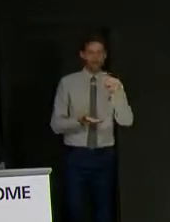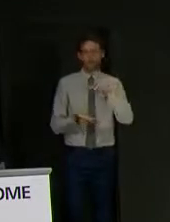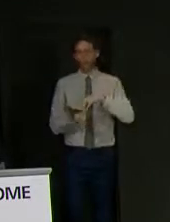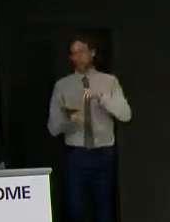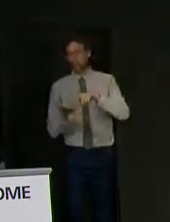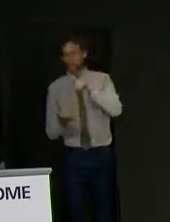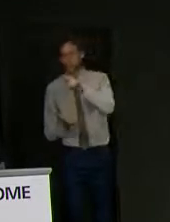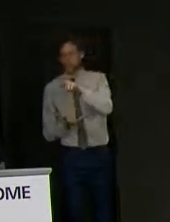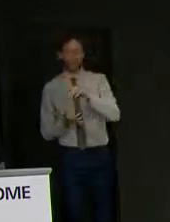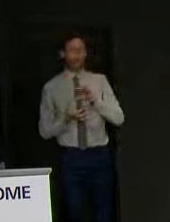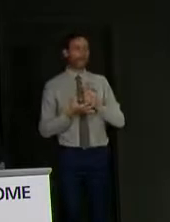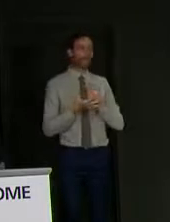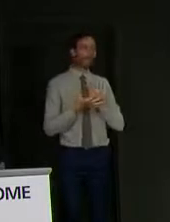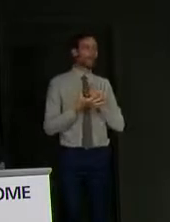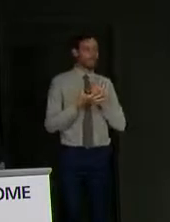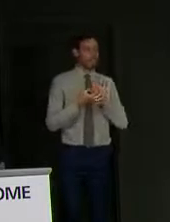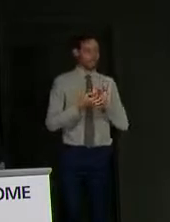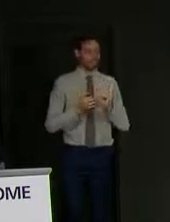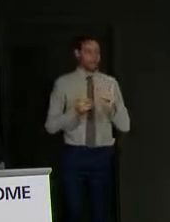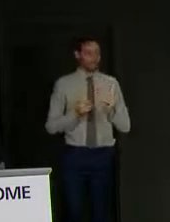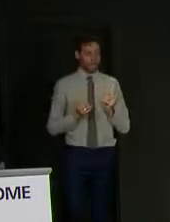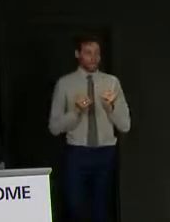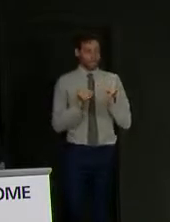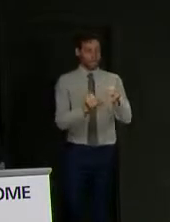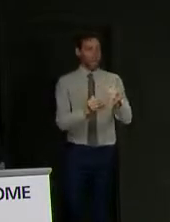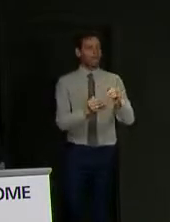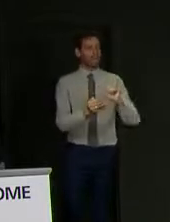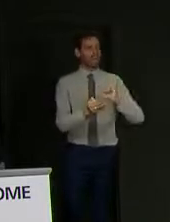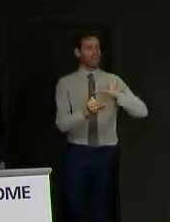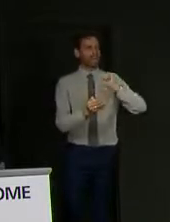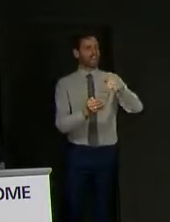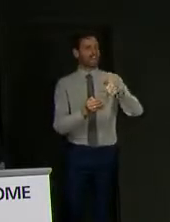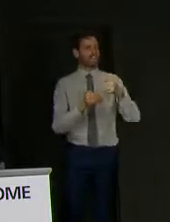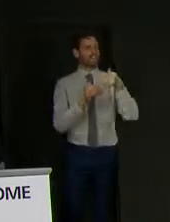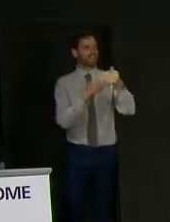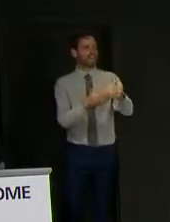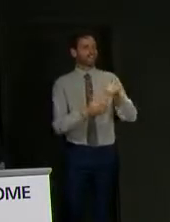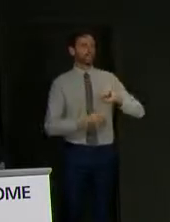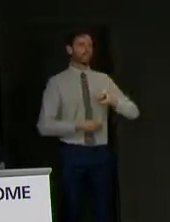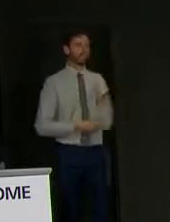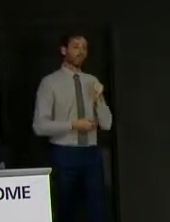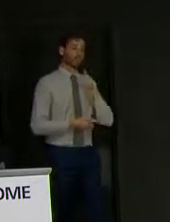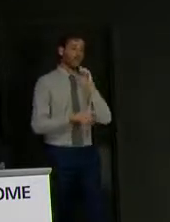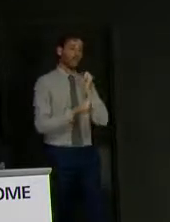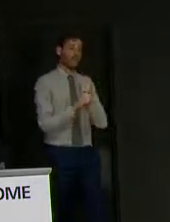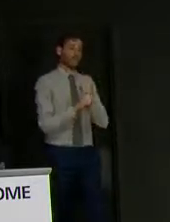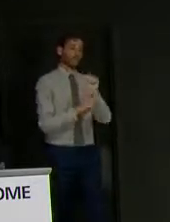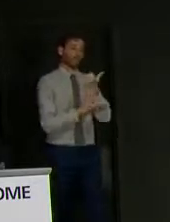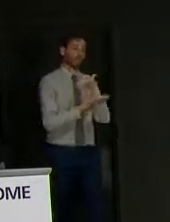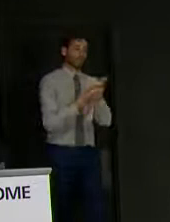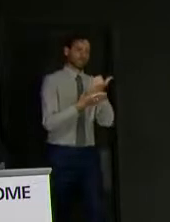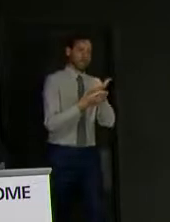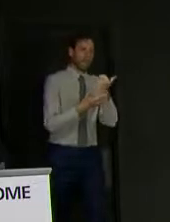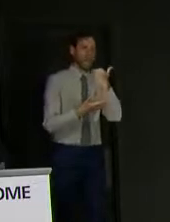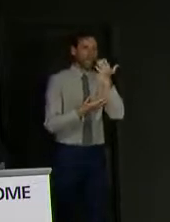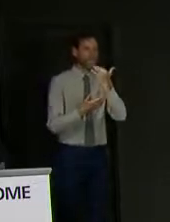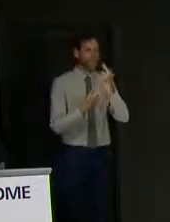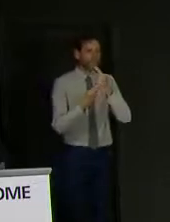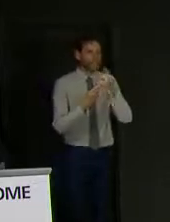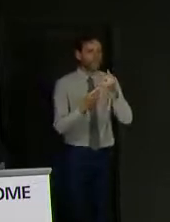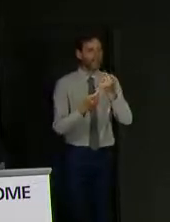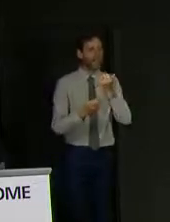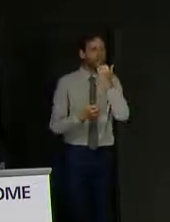progress of the next phase. The Scottish Government produces a lot of daily data on testing and